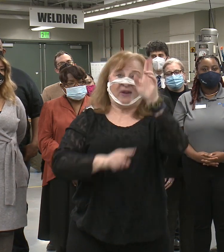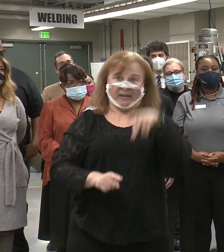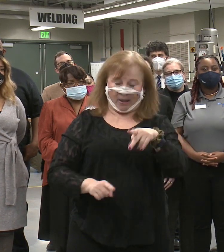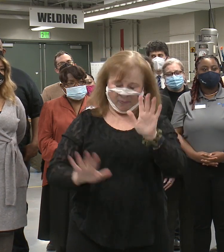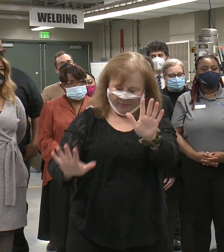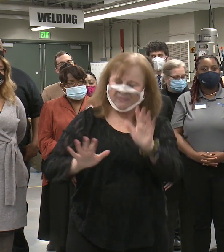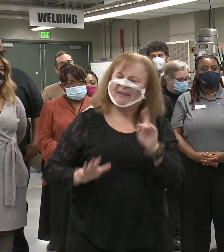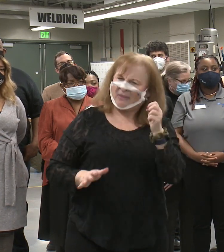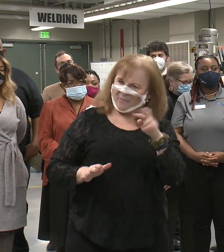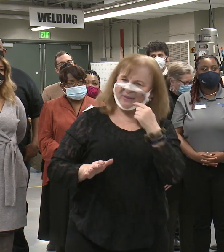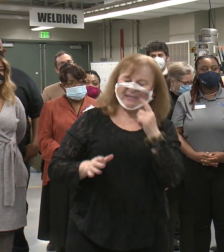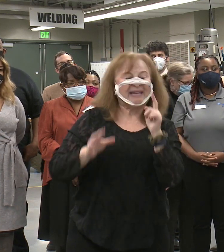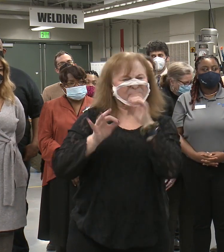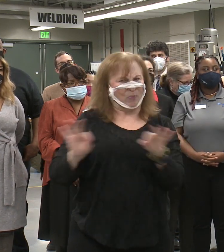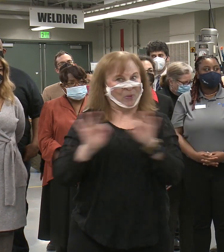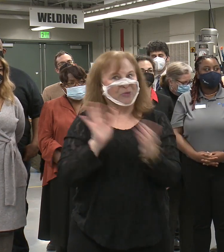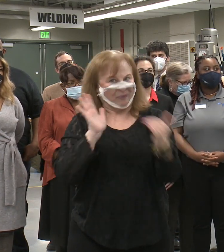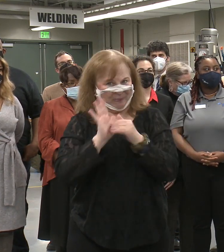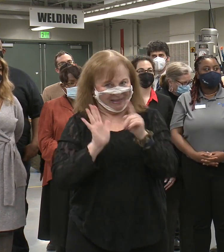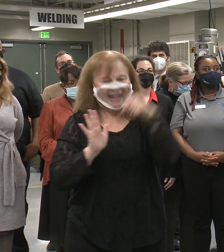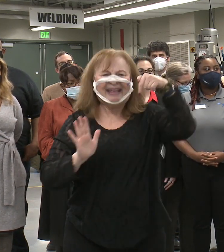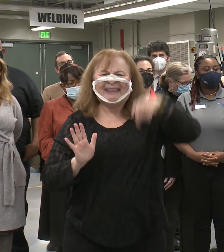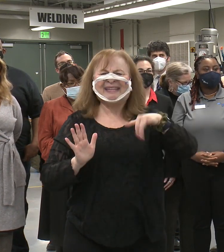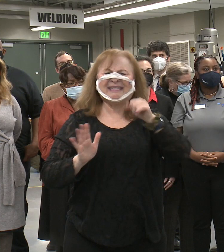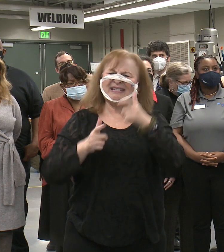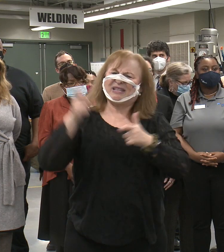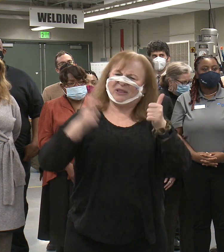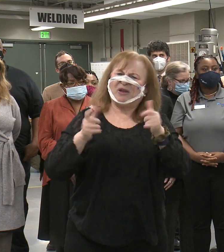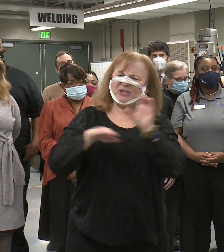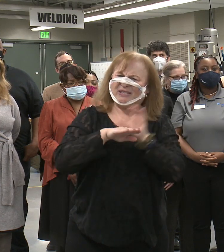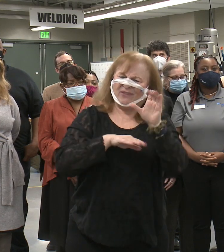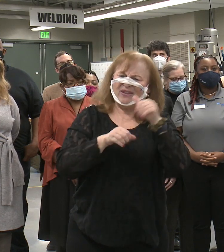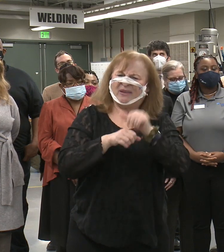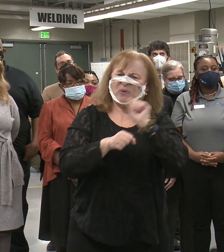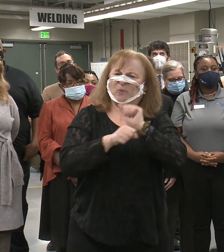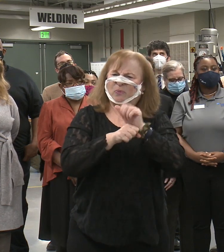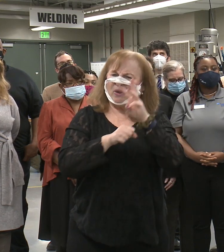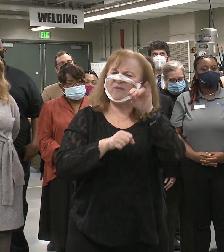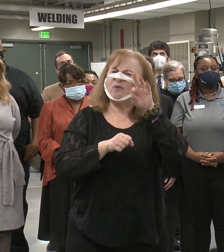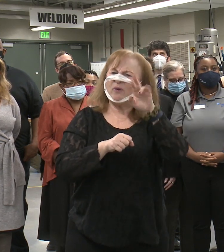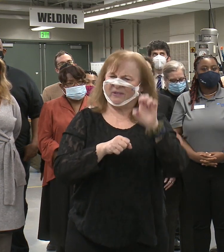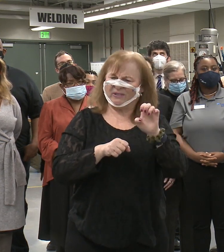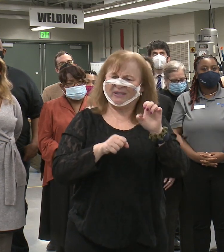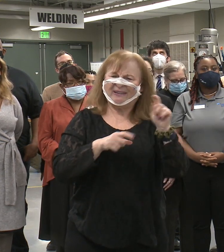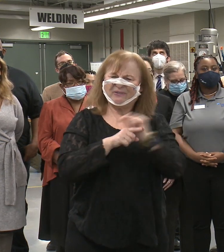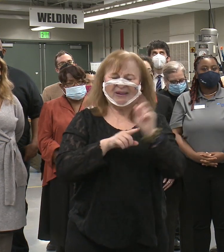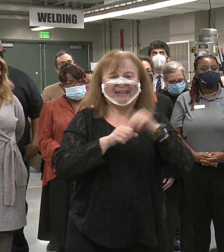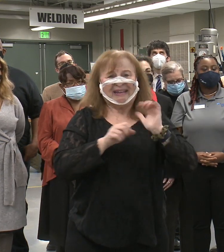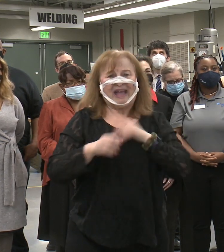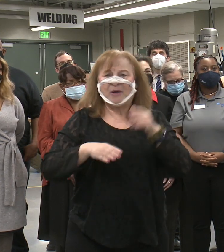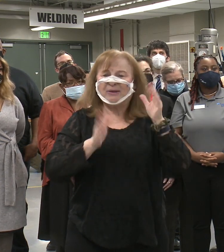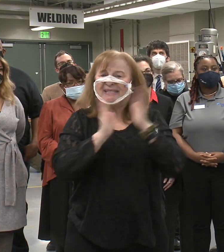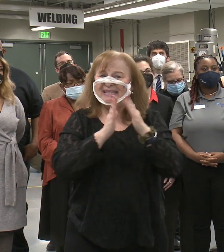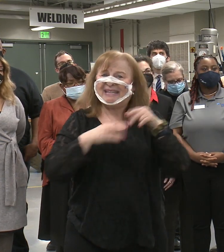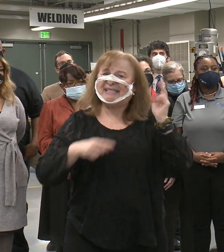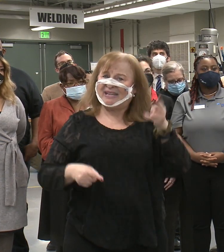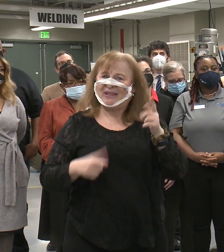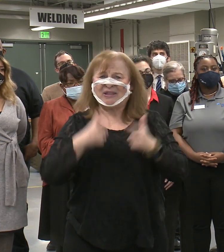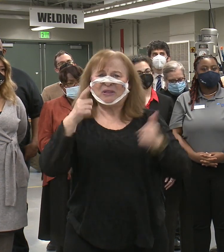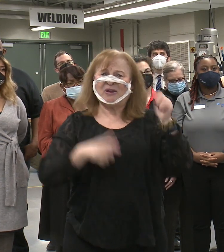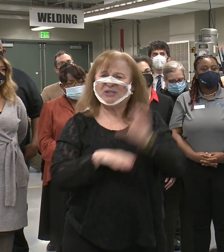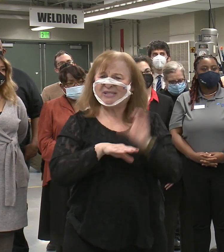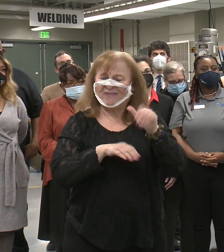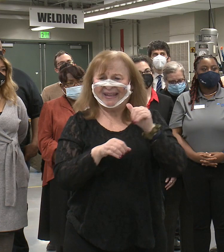mayor said, but it's worth repeating, this is the largest investment in workforce training in our city's history. And it's the largest